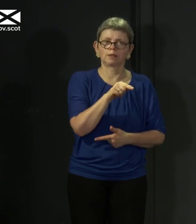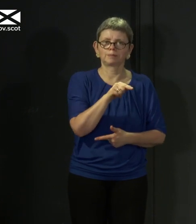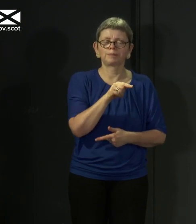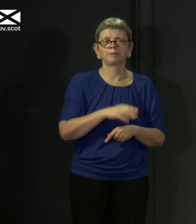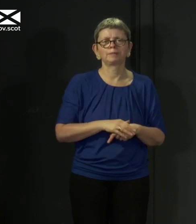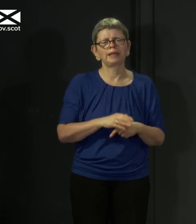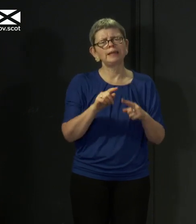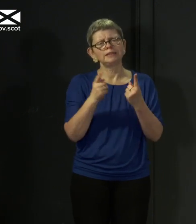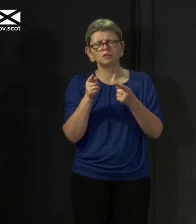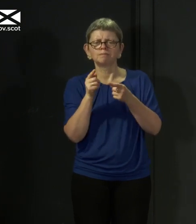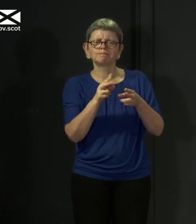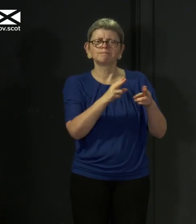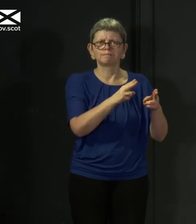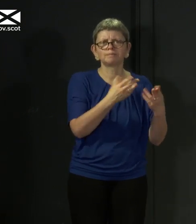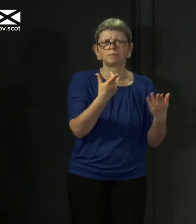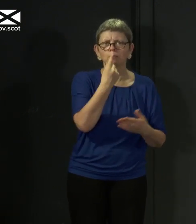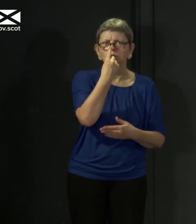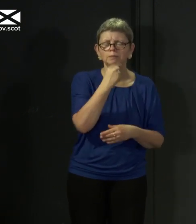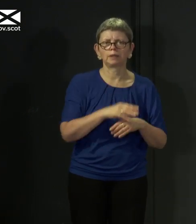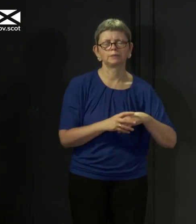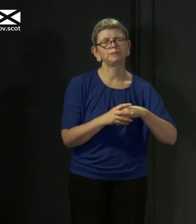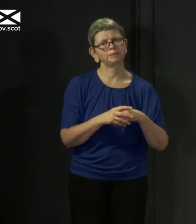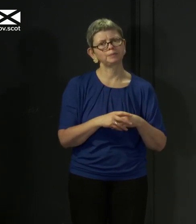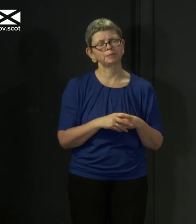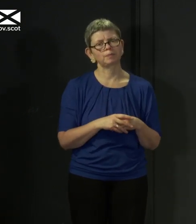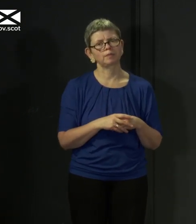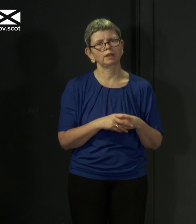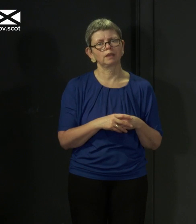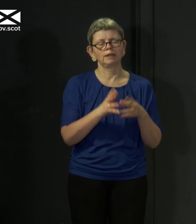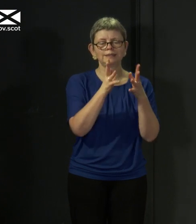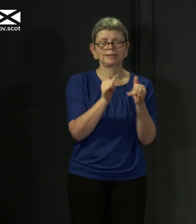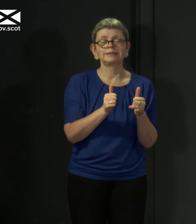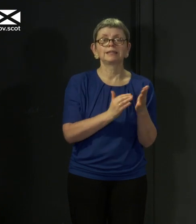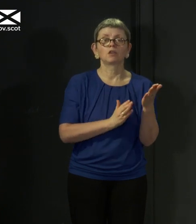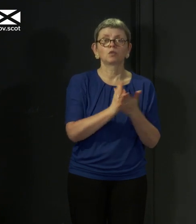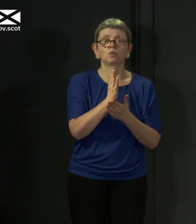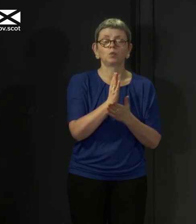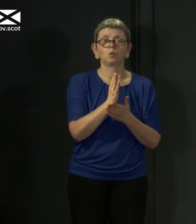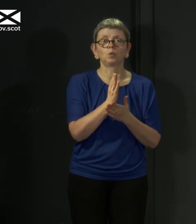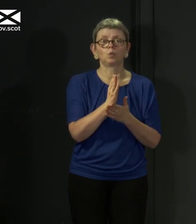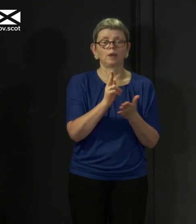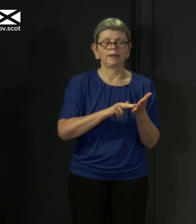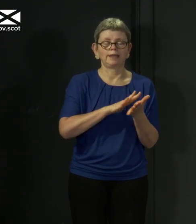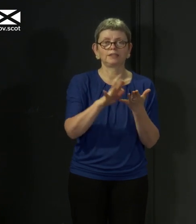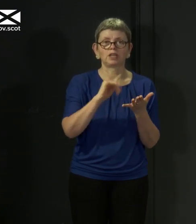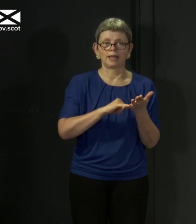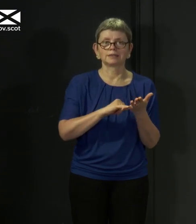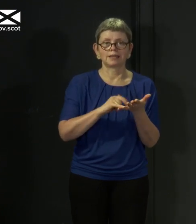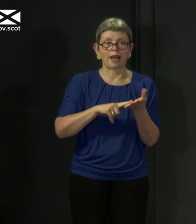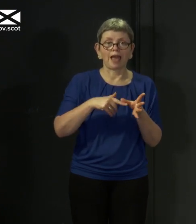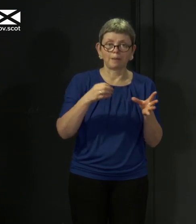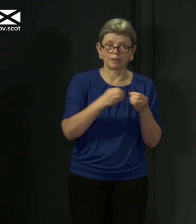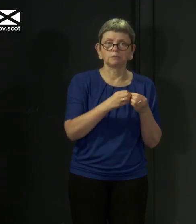routes into testing in Scotland now. There is the testing that is done through National Health Service Laboratory